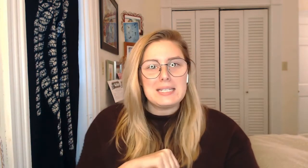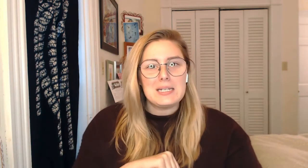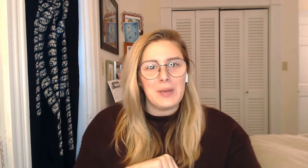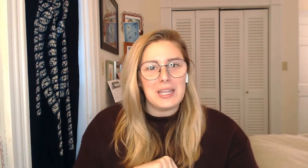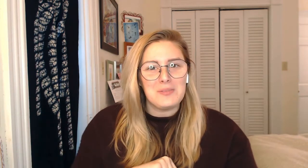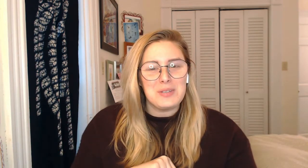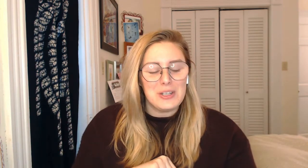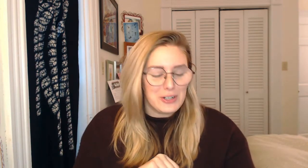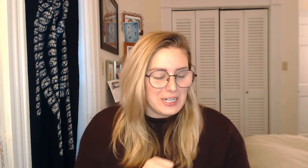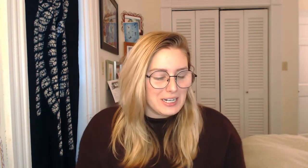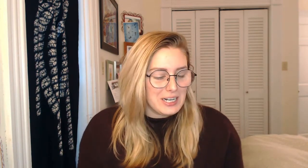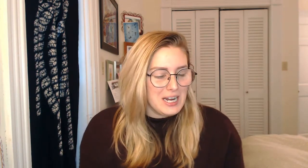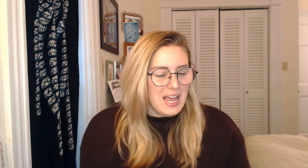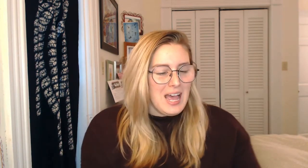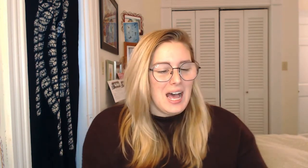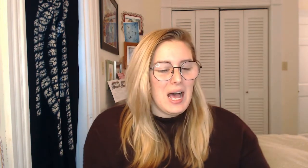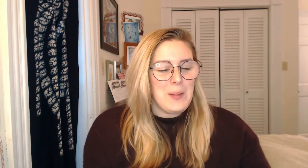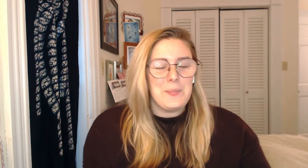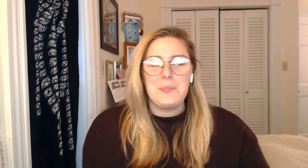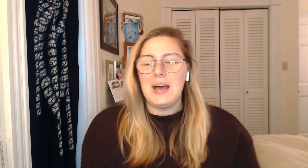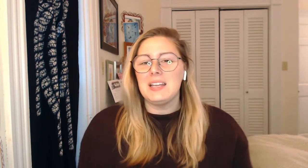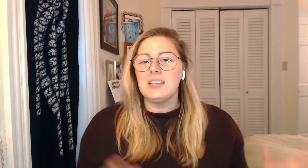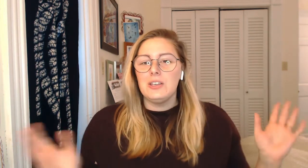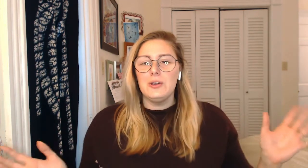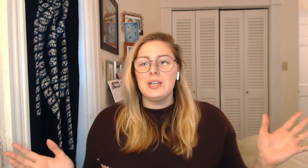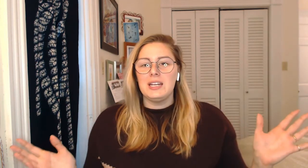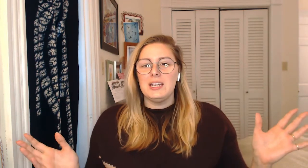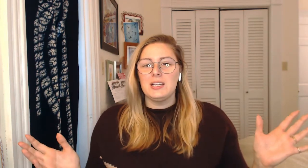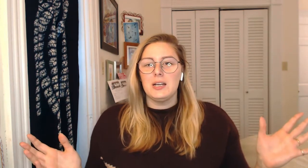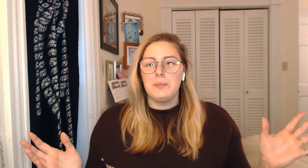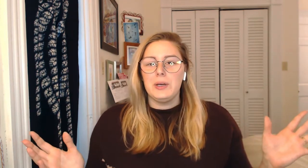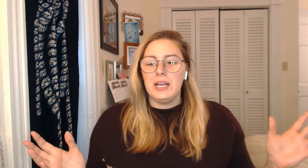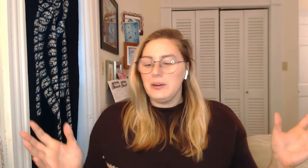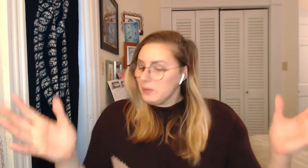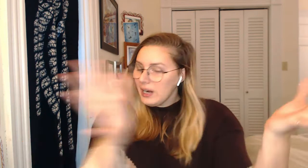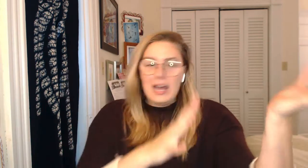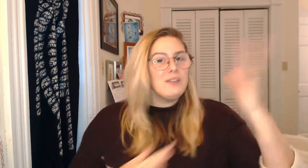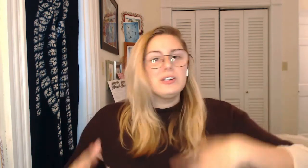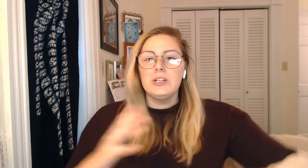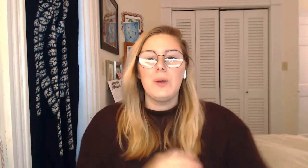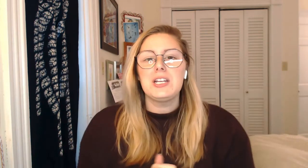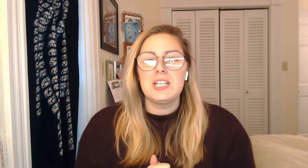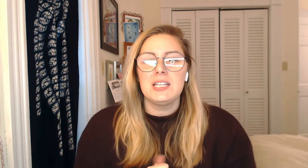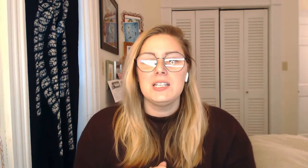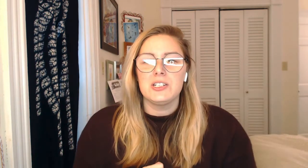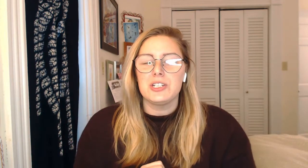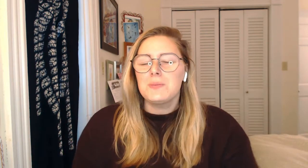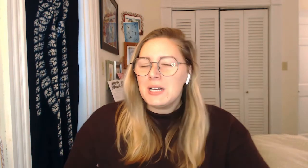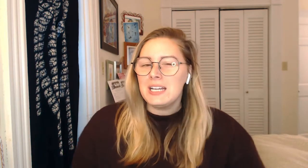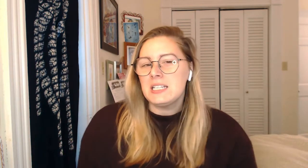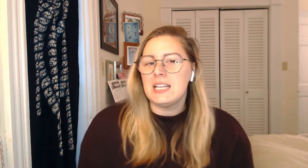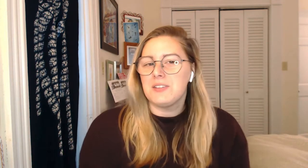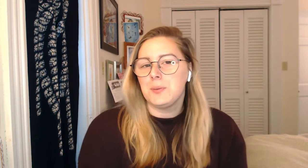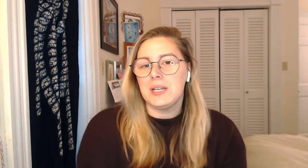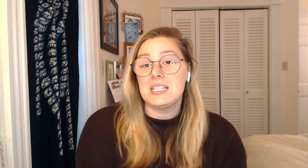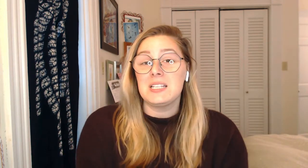to my computer here. But you can either put it wherever you're watching this or just put it in a safe space because